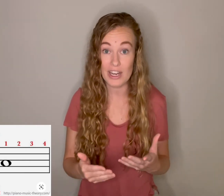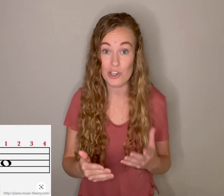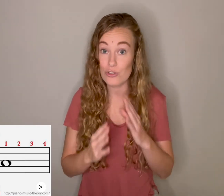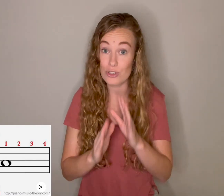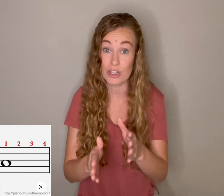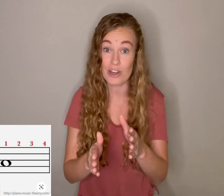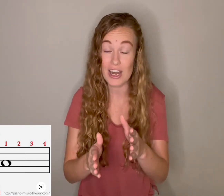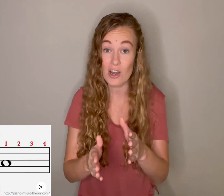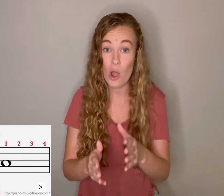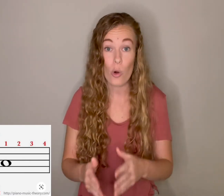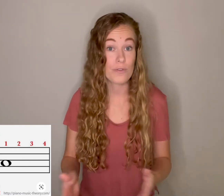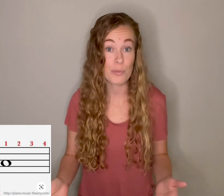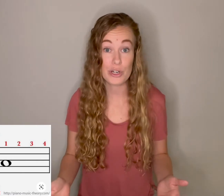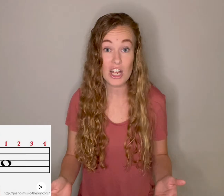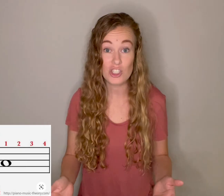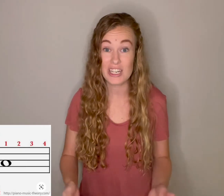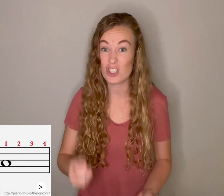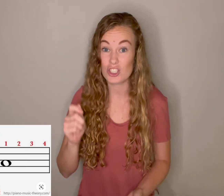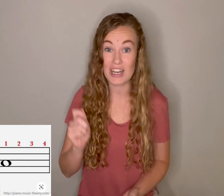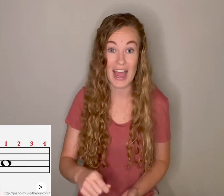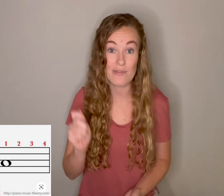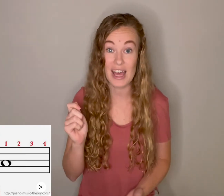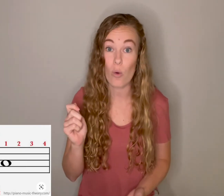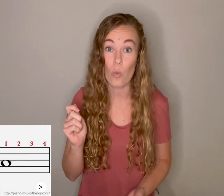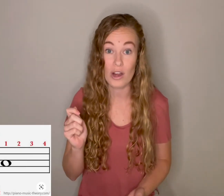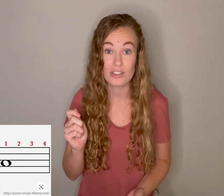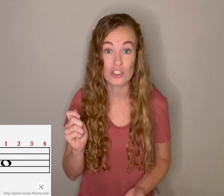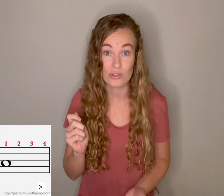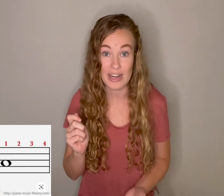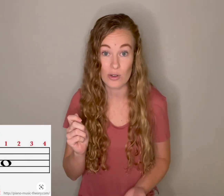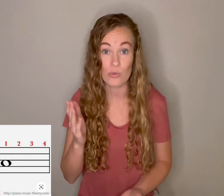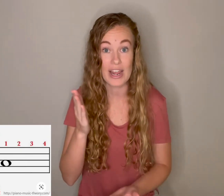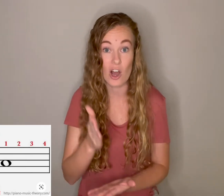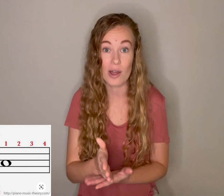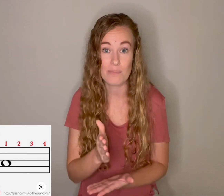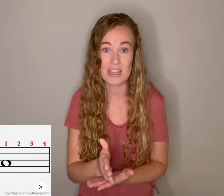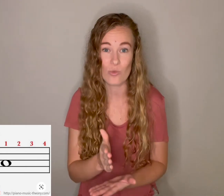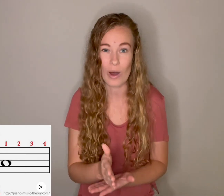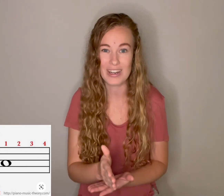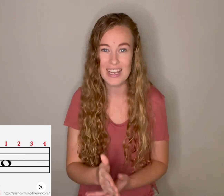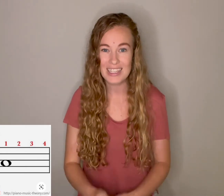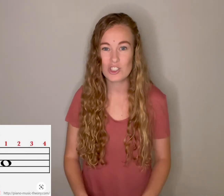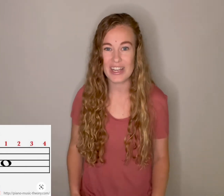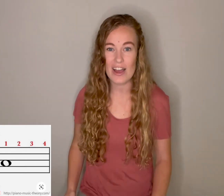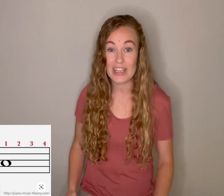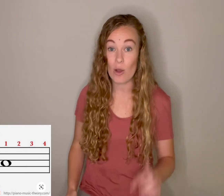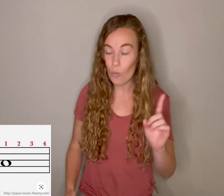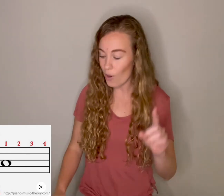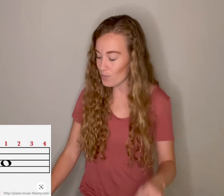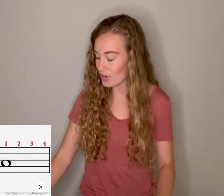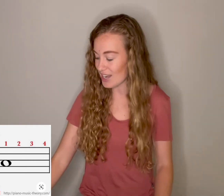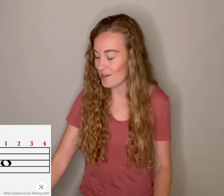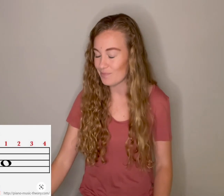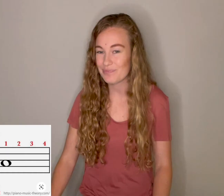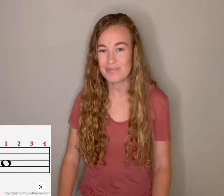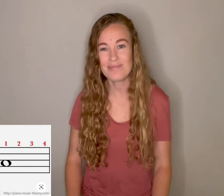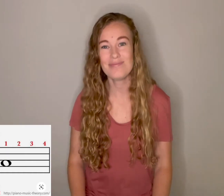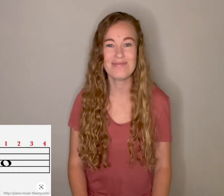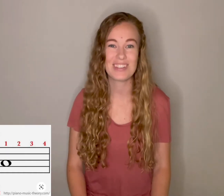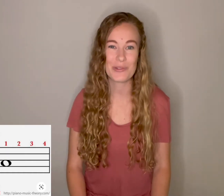using your air, or if you're percussion, it's just going to have that one strike right on beat one. Let's try counting it one more time. Here we